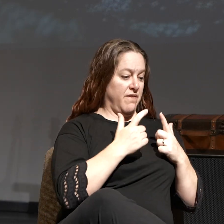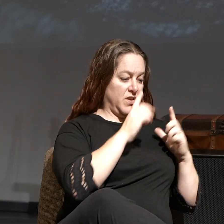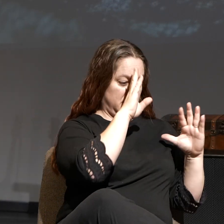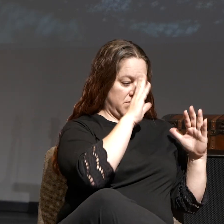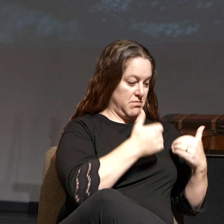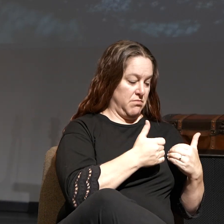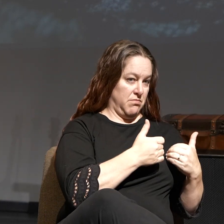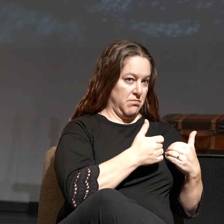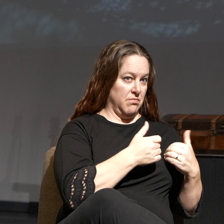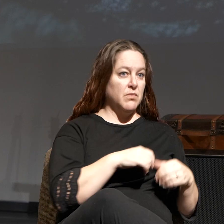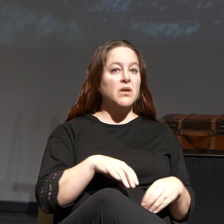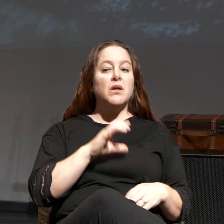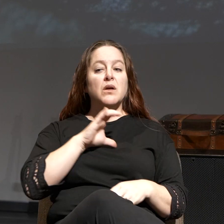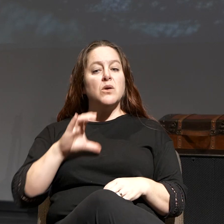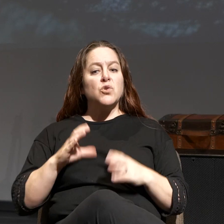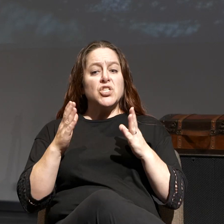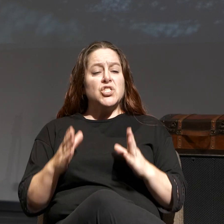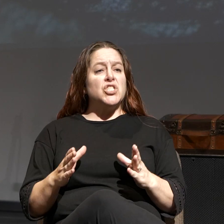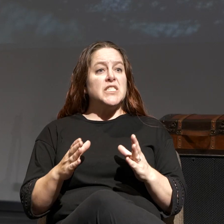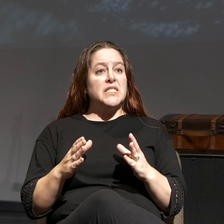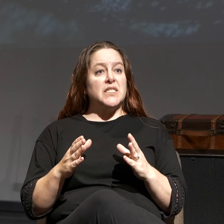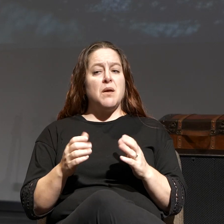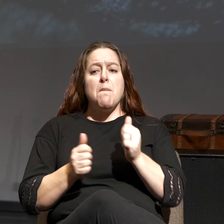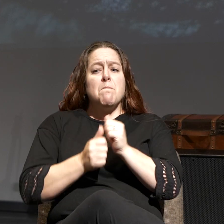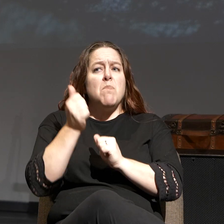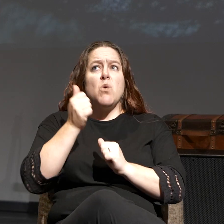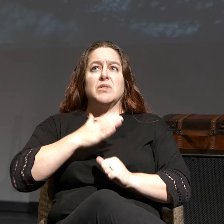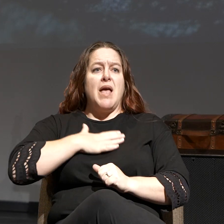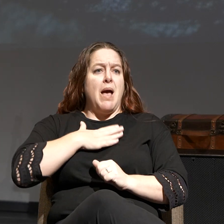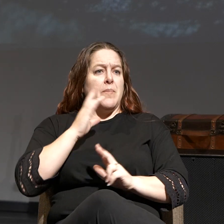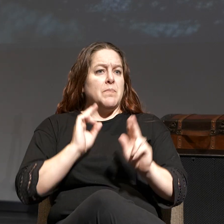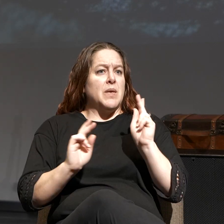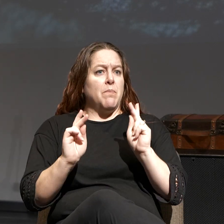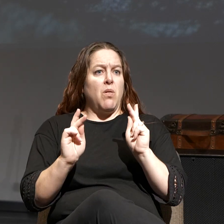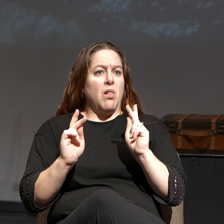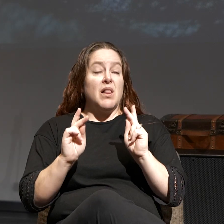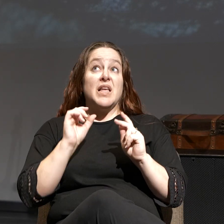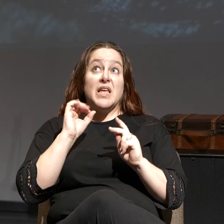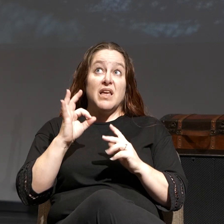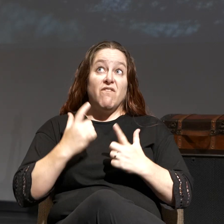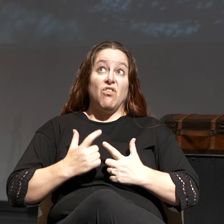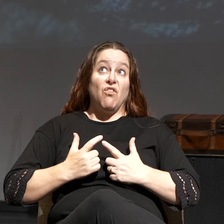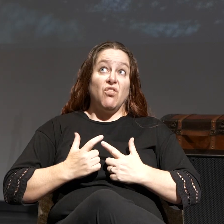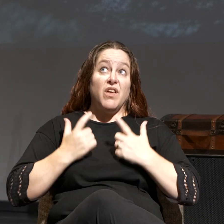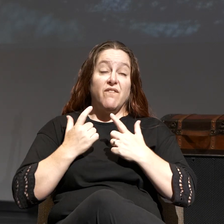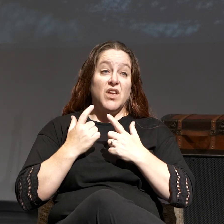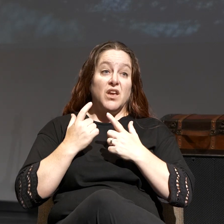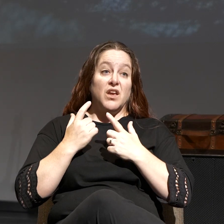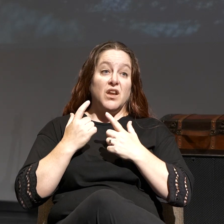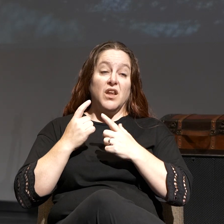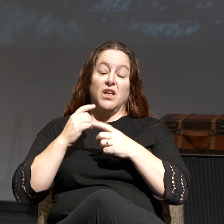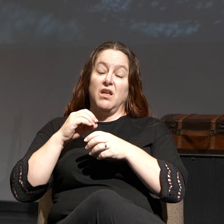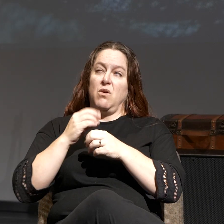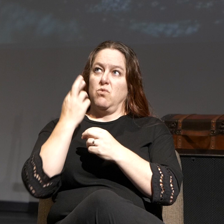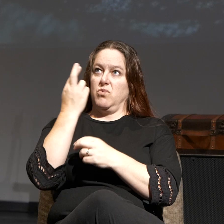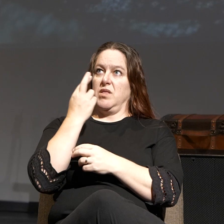Christians are the happiest people in the world when they live in the reality of what they have through Christ's sacrificial love, all that He's accomplished for us on the